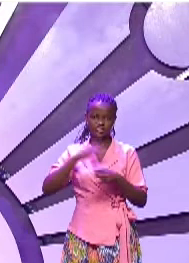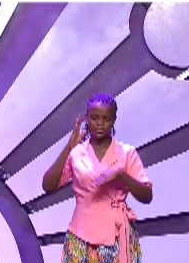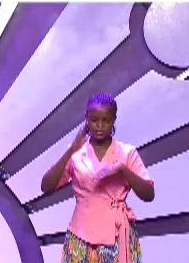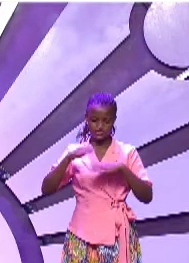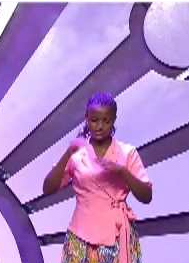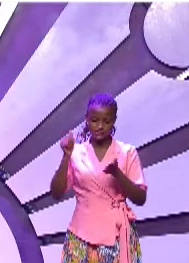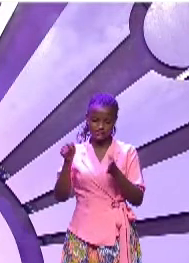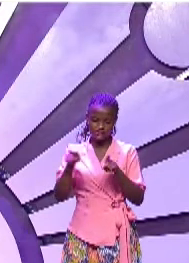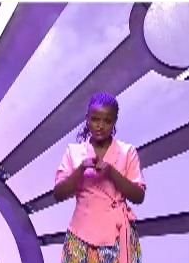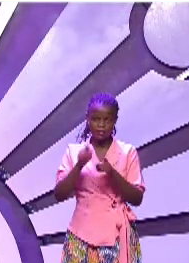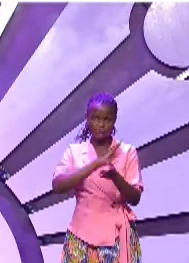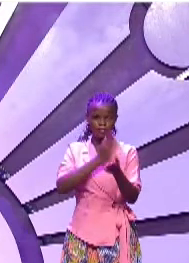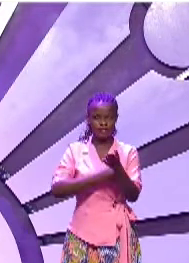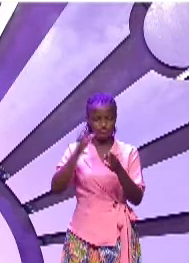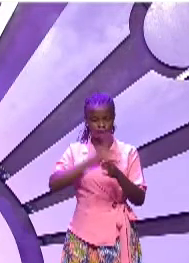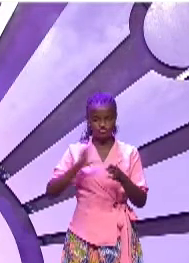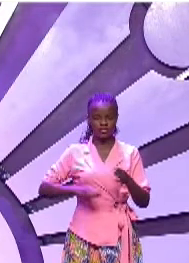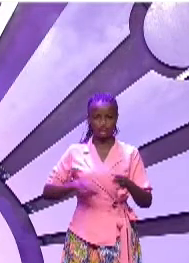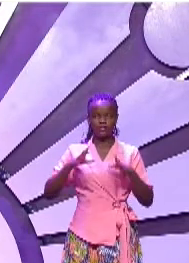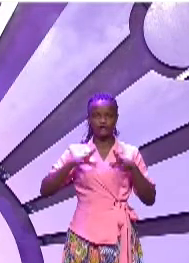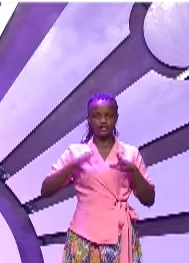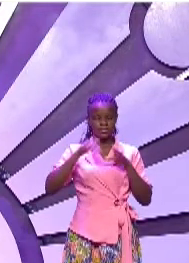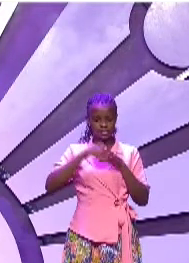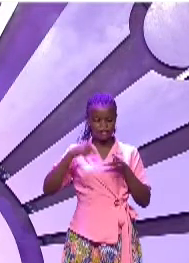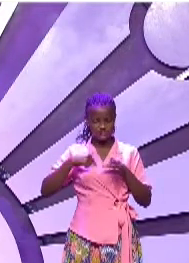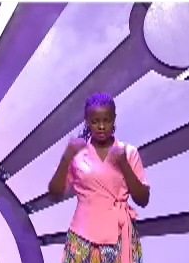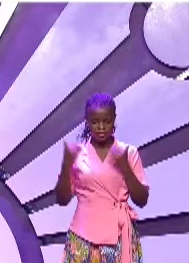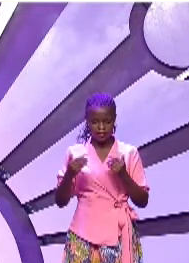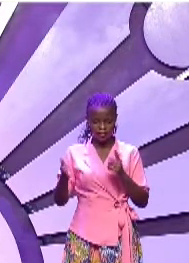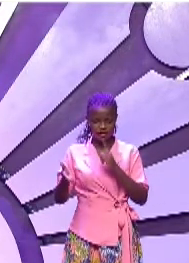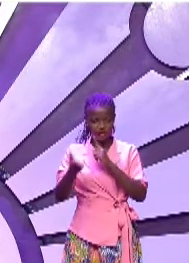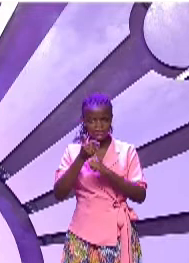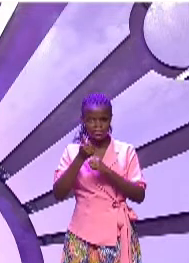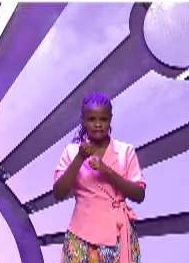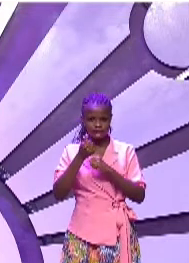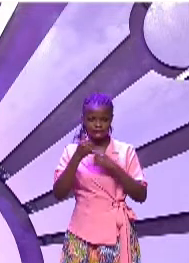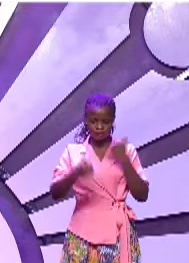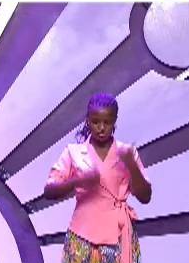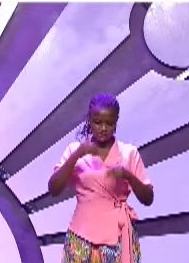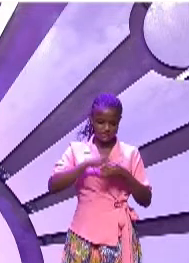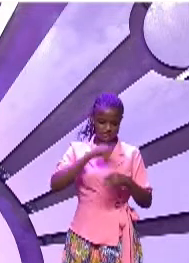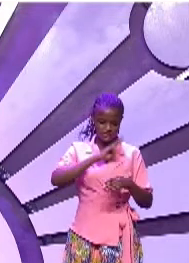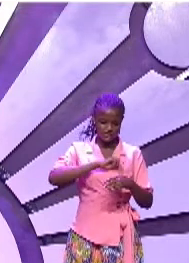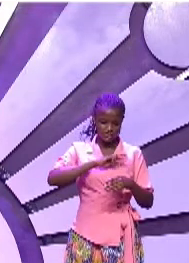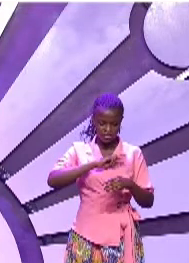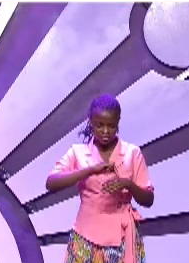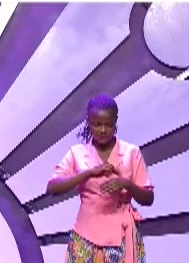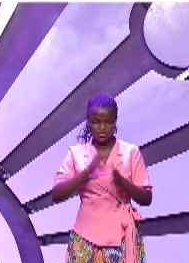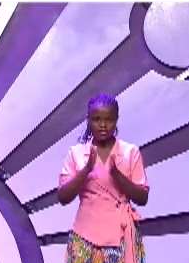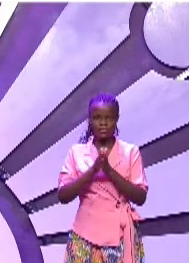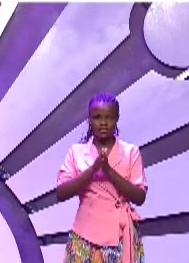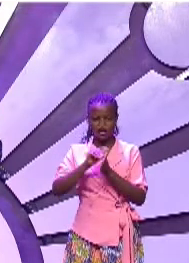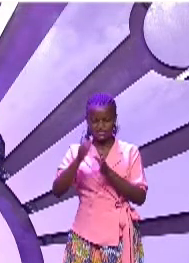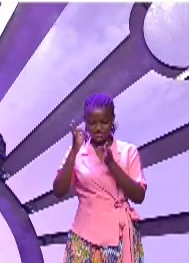Christ may rest upon me therefore I take pleasure in infirmities in reproaches in